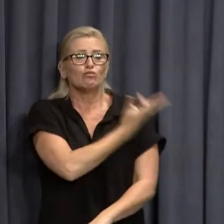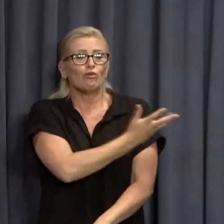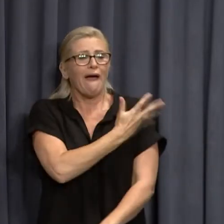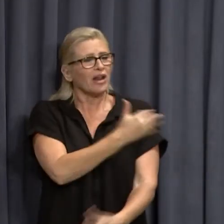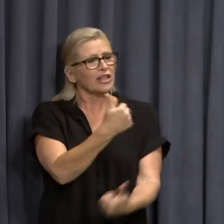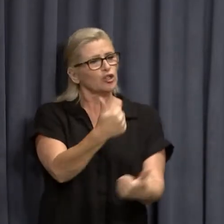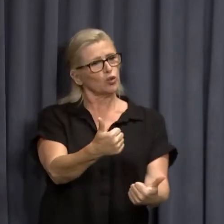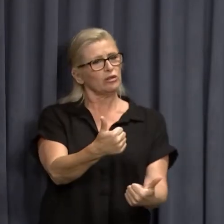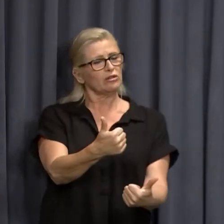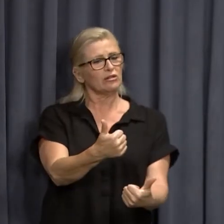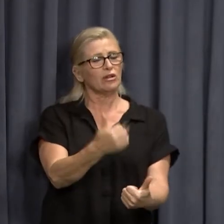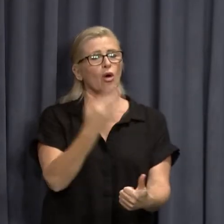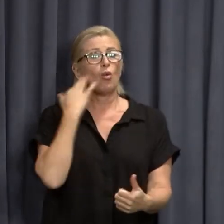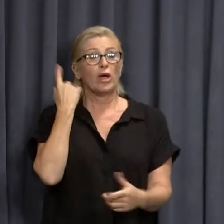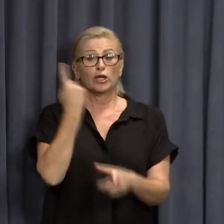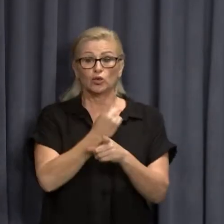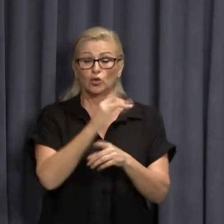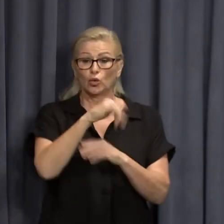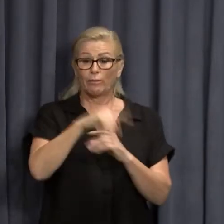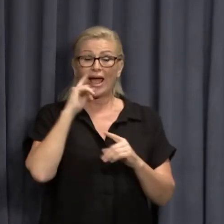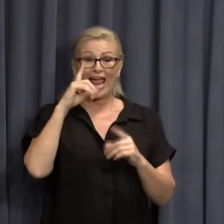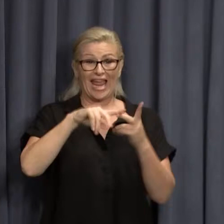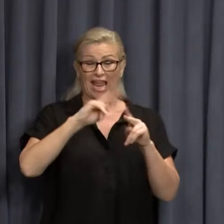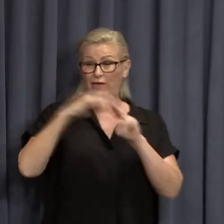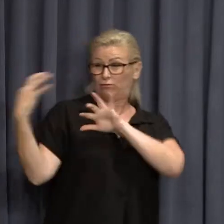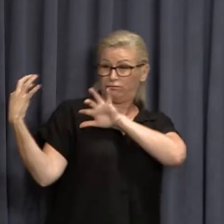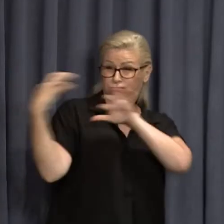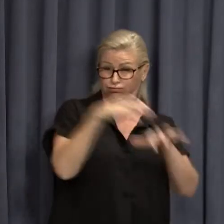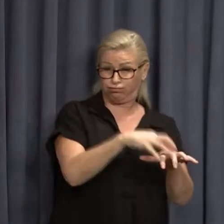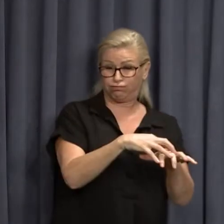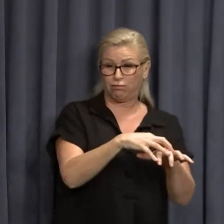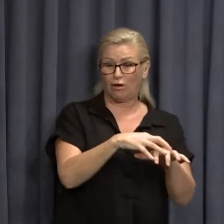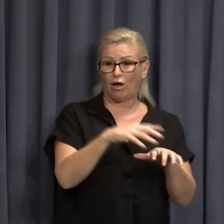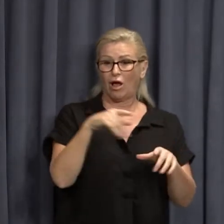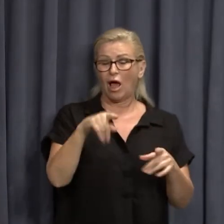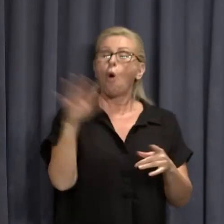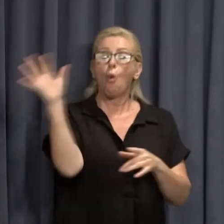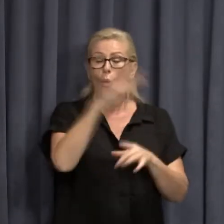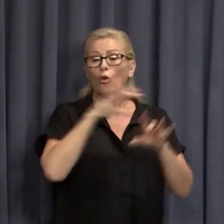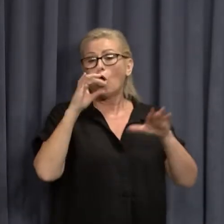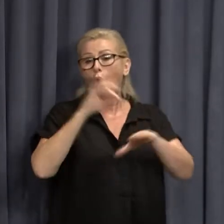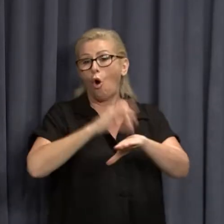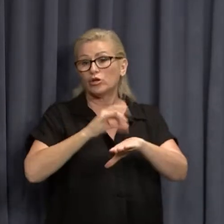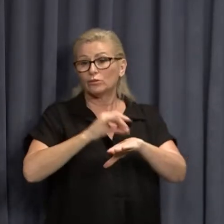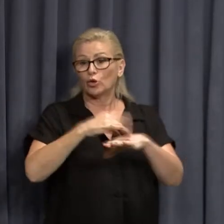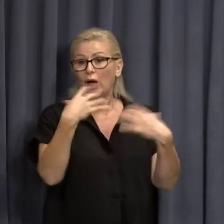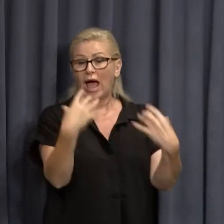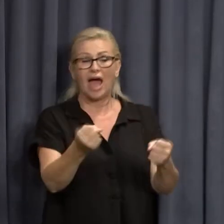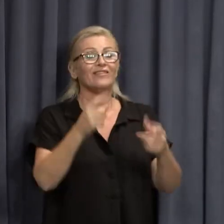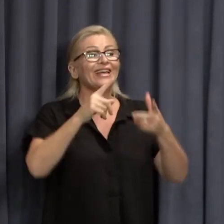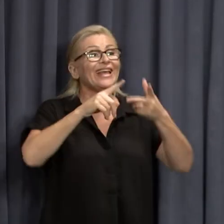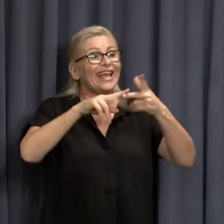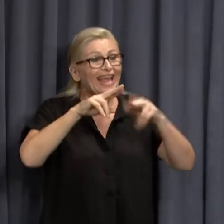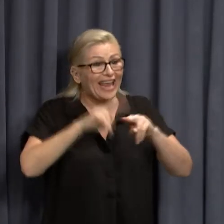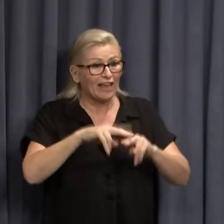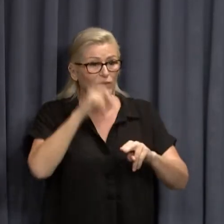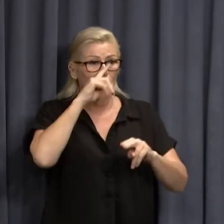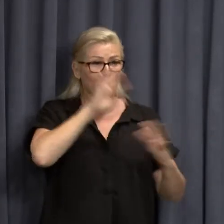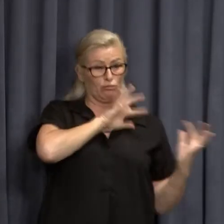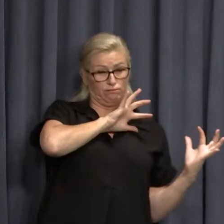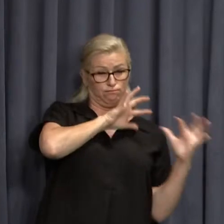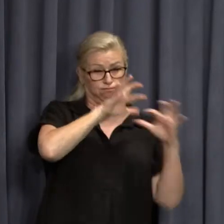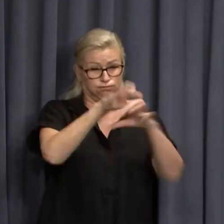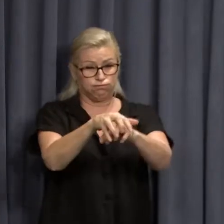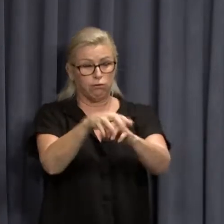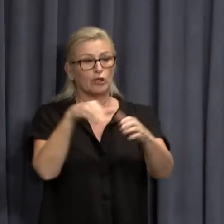to a surge capacity, which all hospitals have. So the system, if and when the event of a surge of